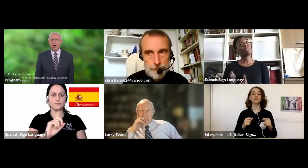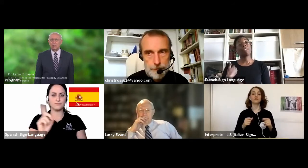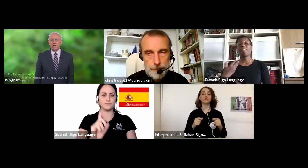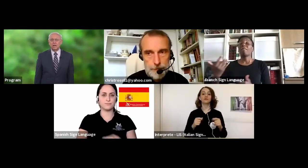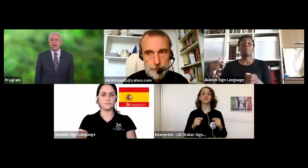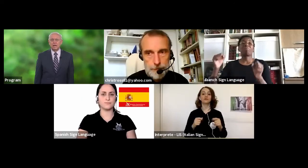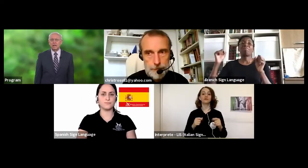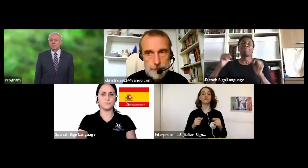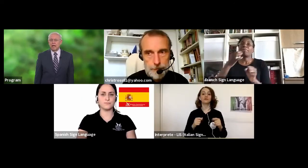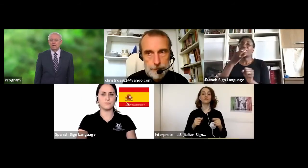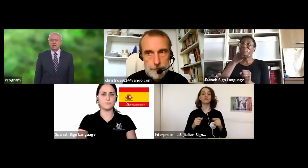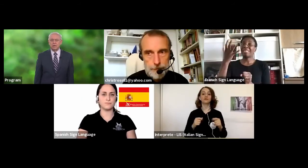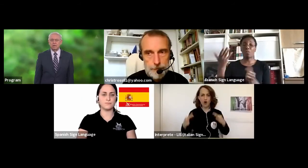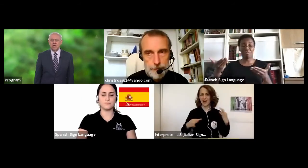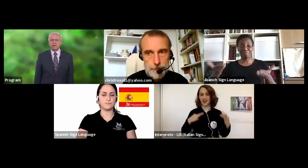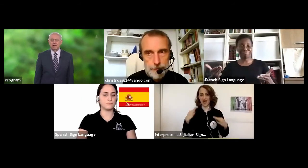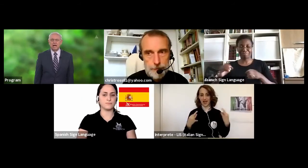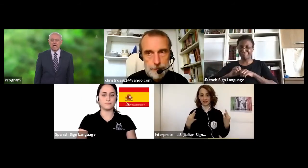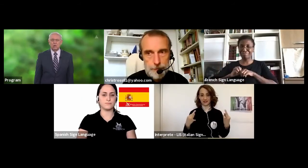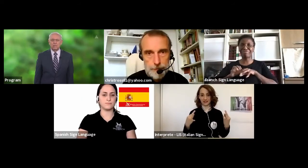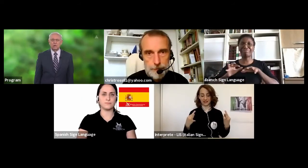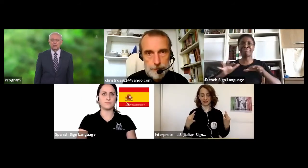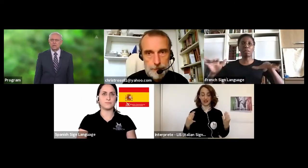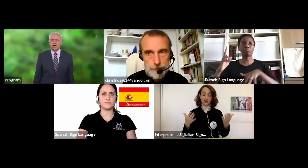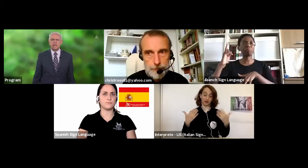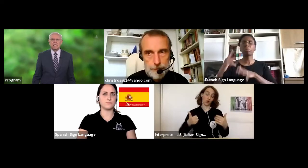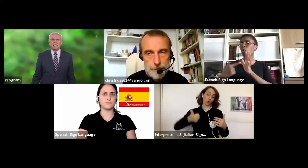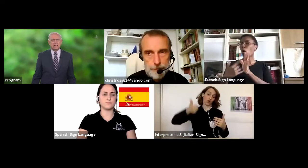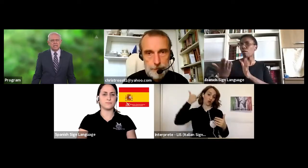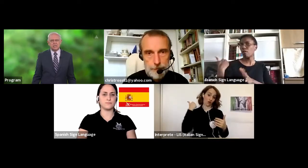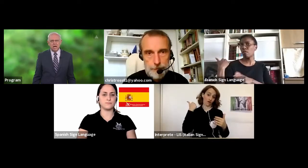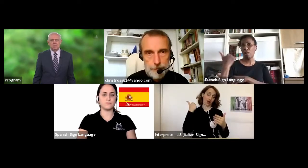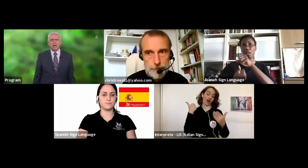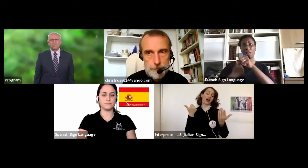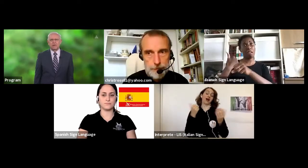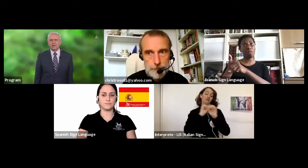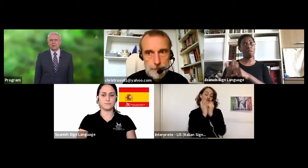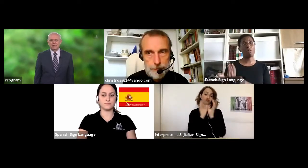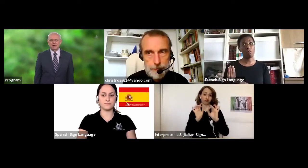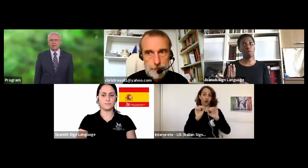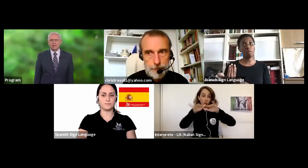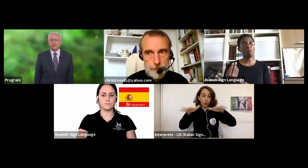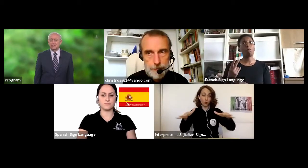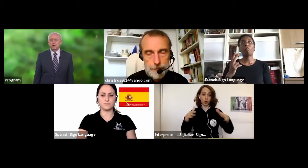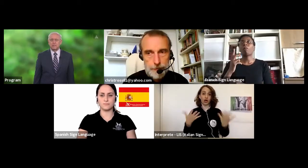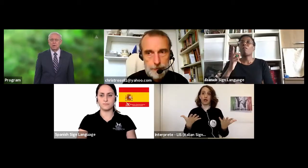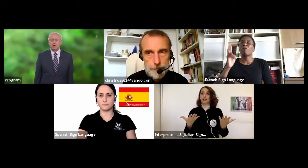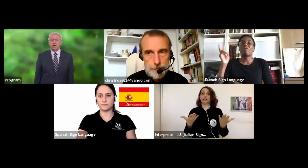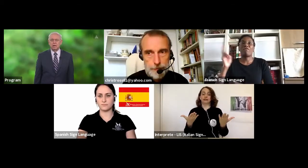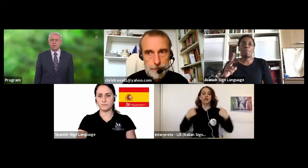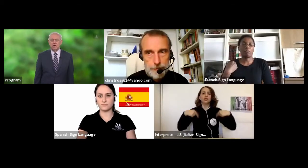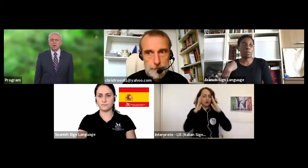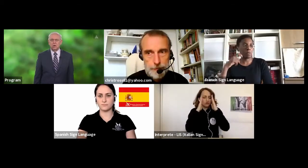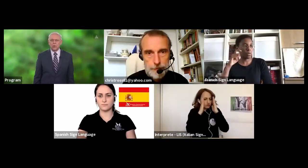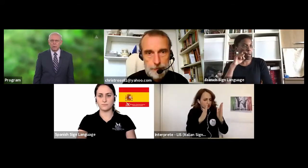While the economic impact has been great, our focus today is not about financial difficulties experienced by